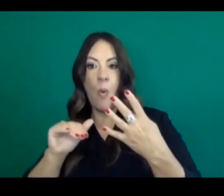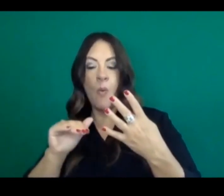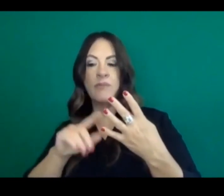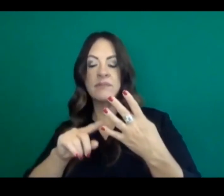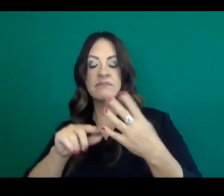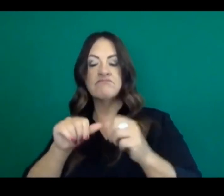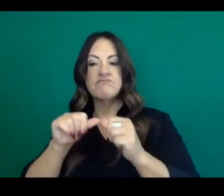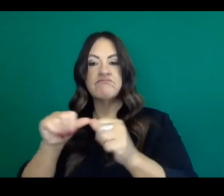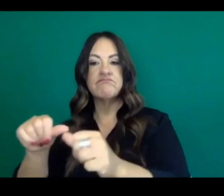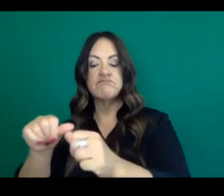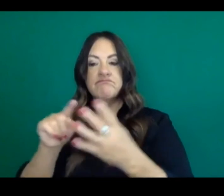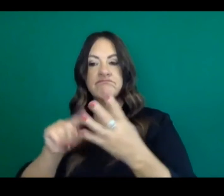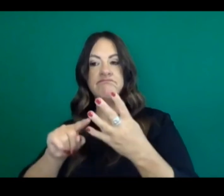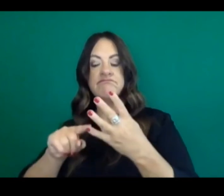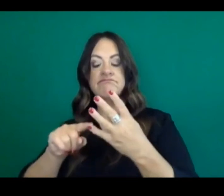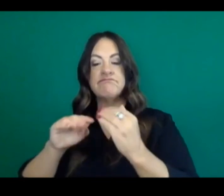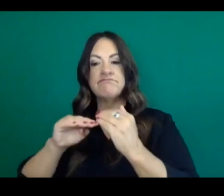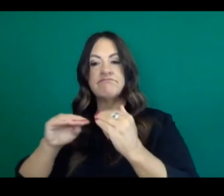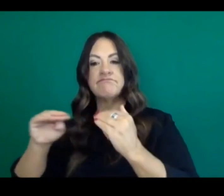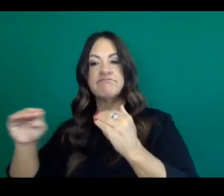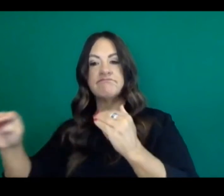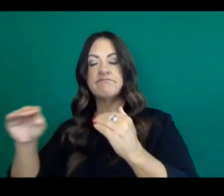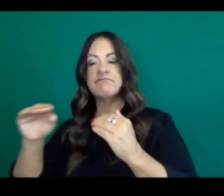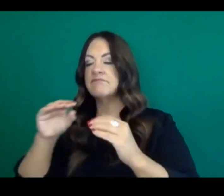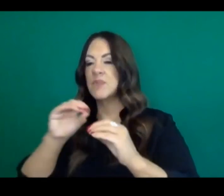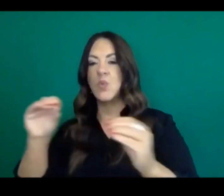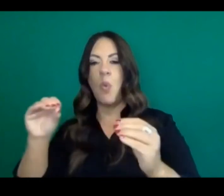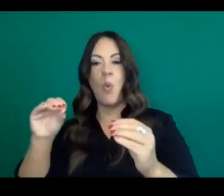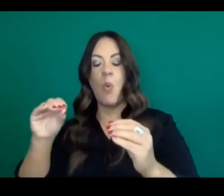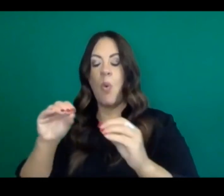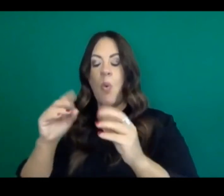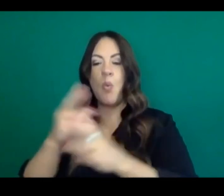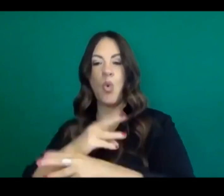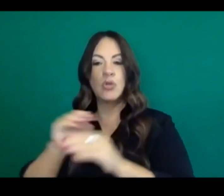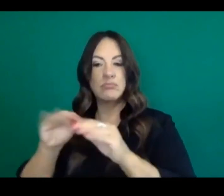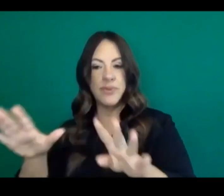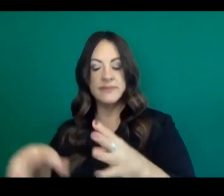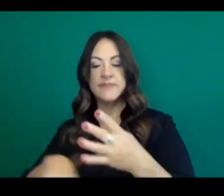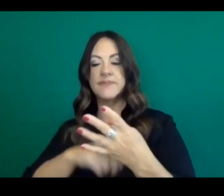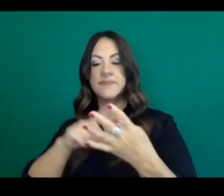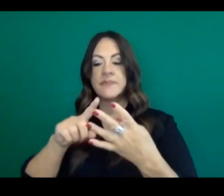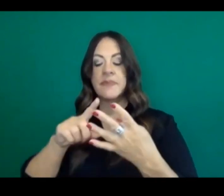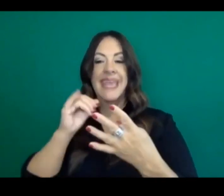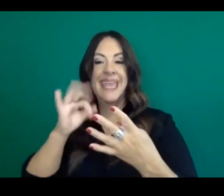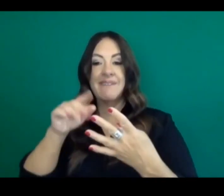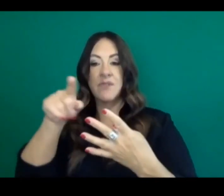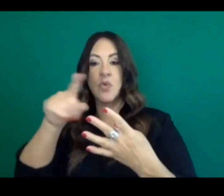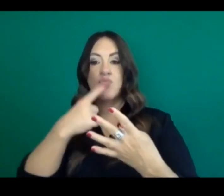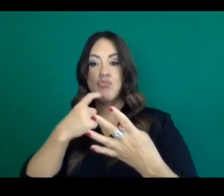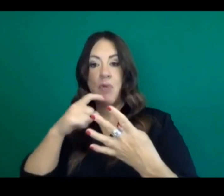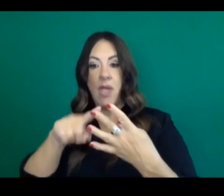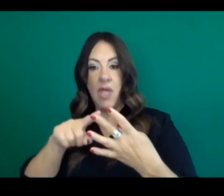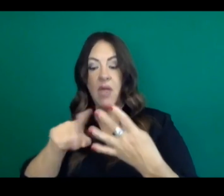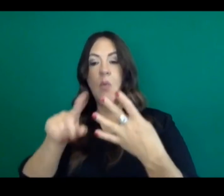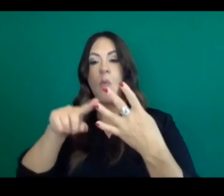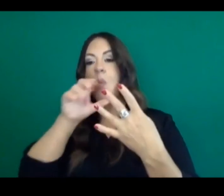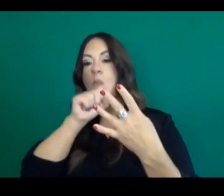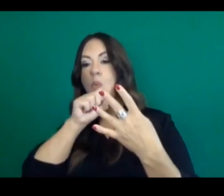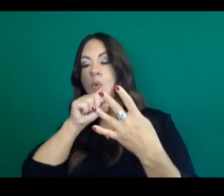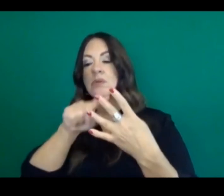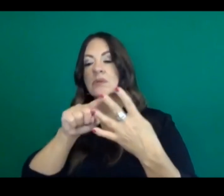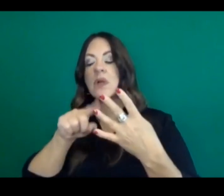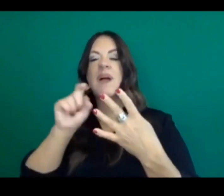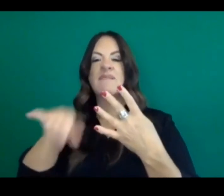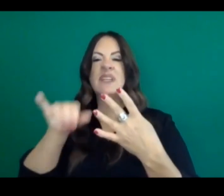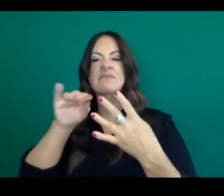continue the gains that they have and not see, uh, increased transmission. But in red or orange, they will stay for at least three weeks,